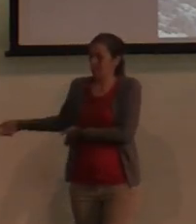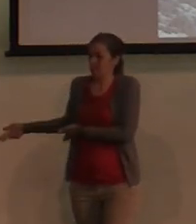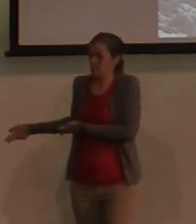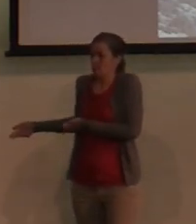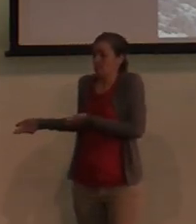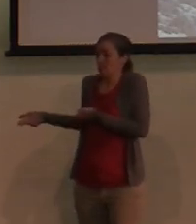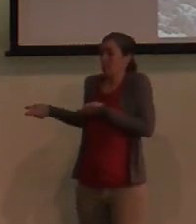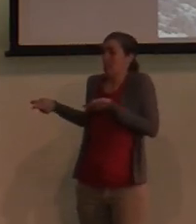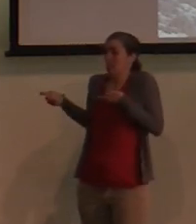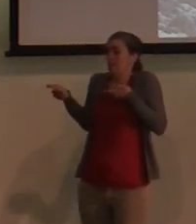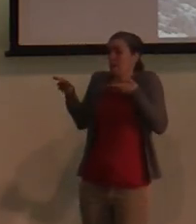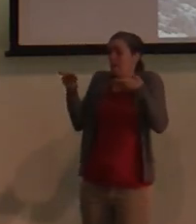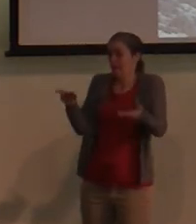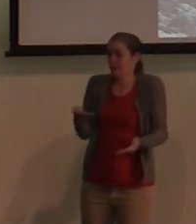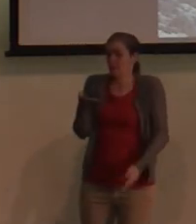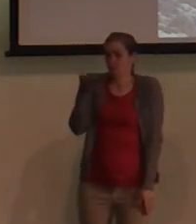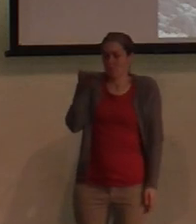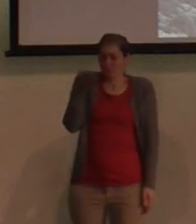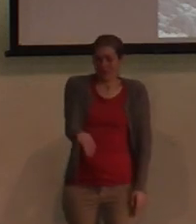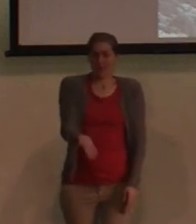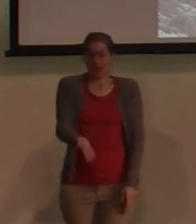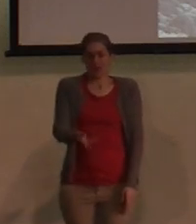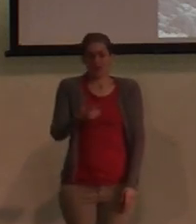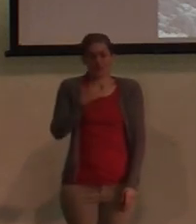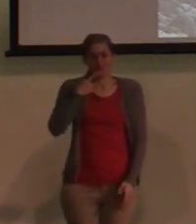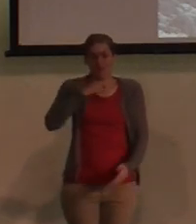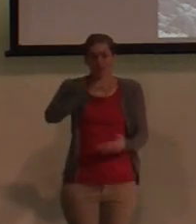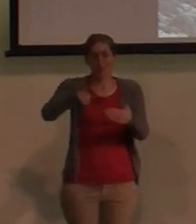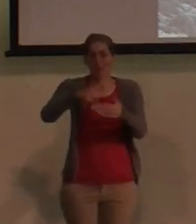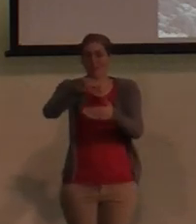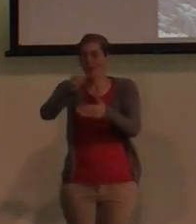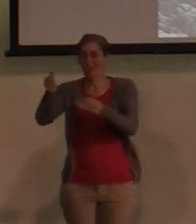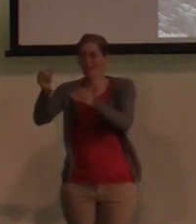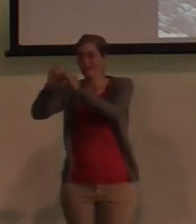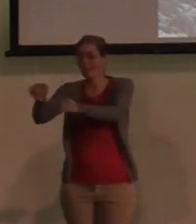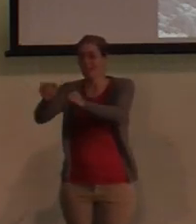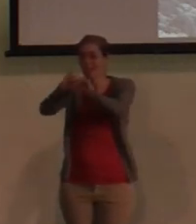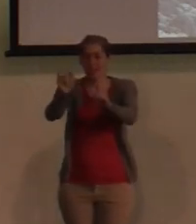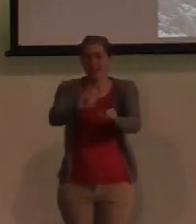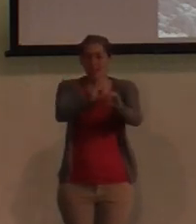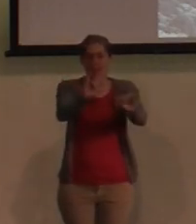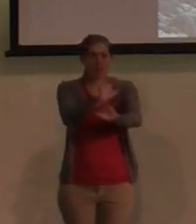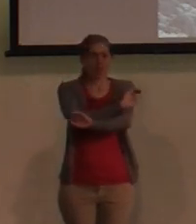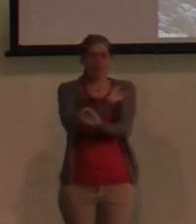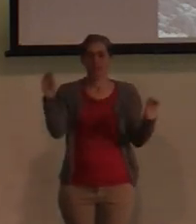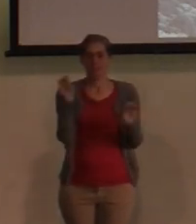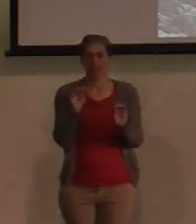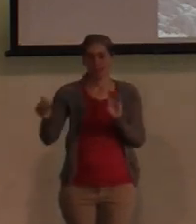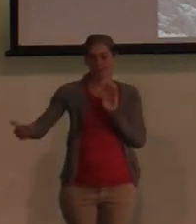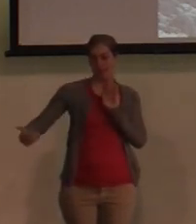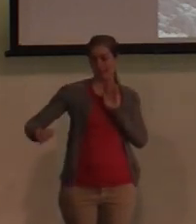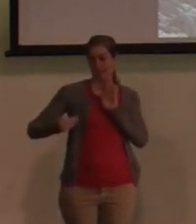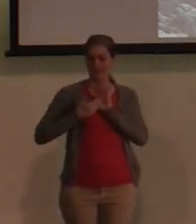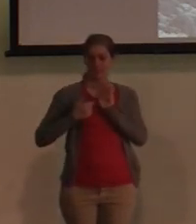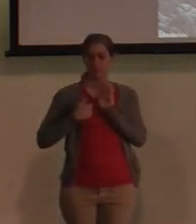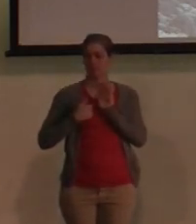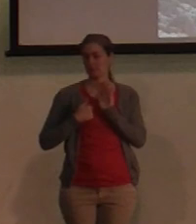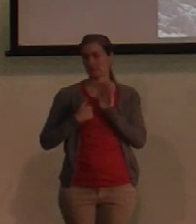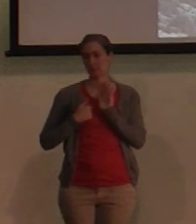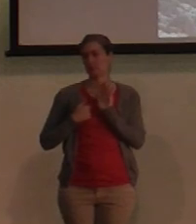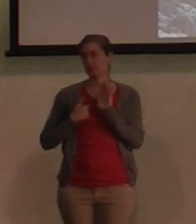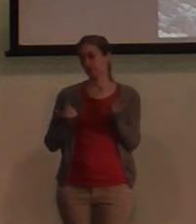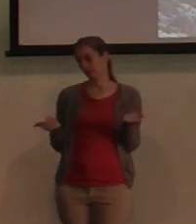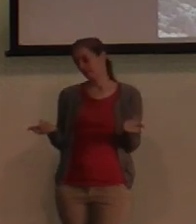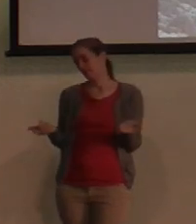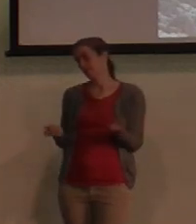specific place to say, all of the gods, anything else besides me have nothing to stand against what I have to bring into the kingdom.